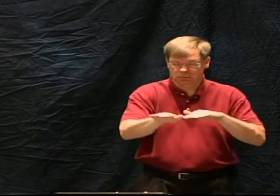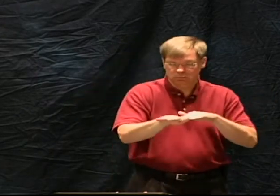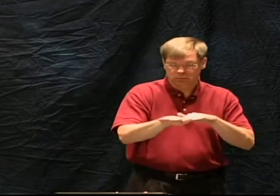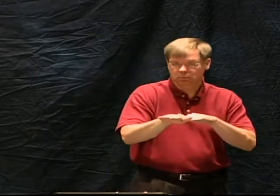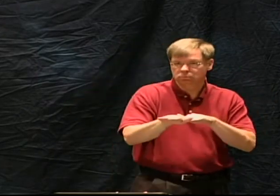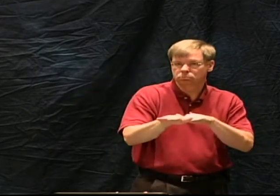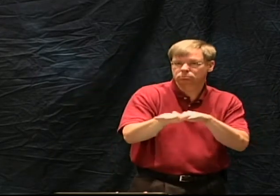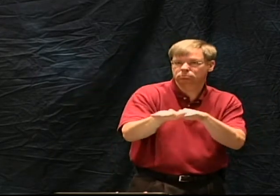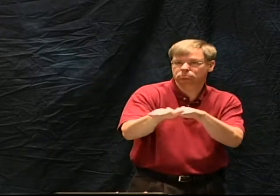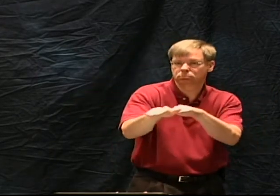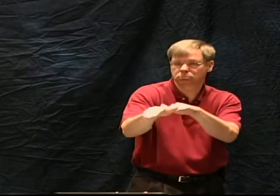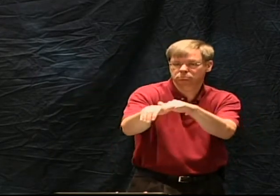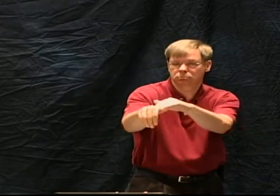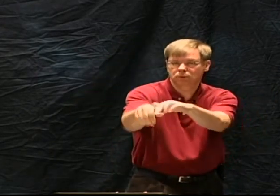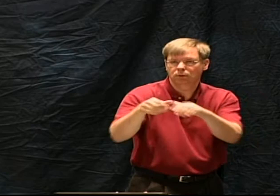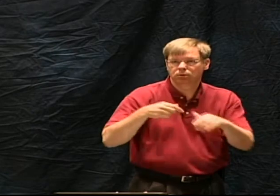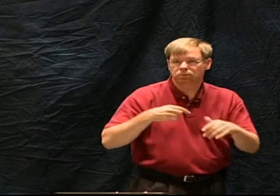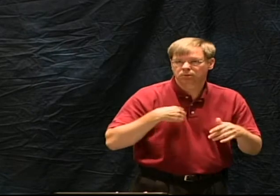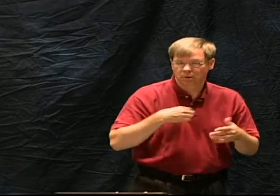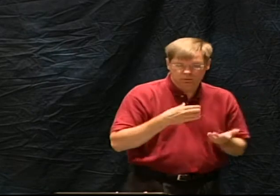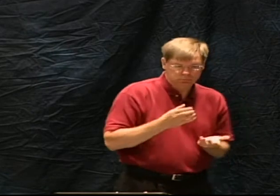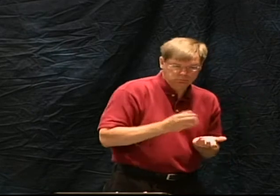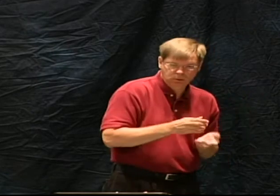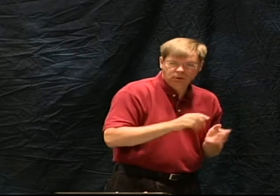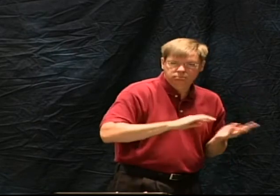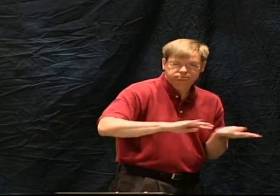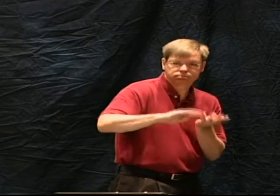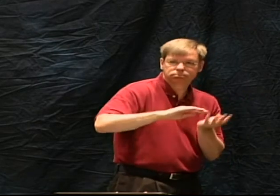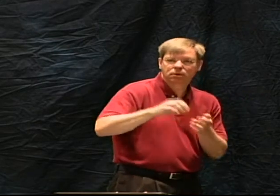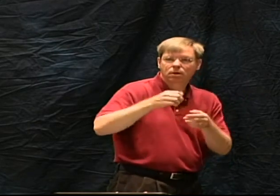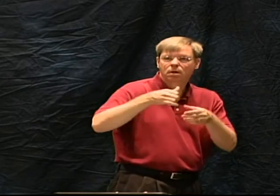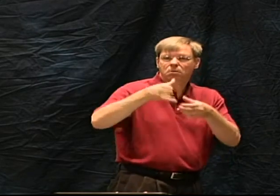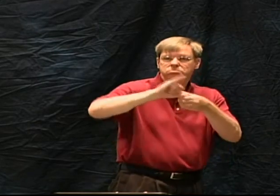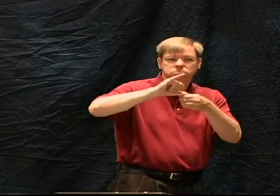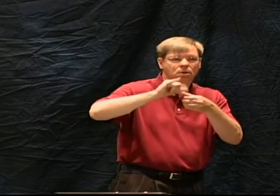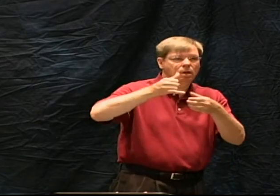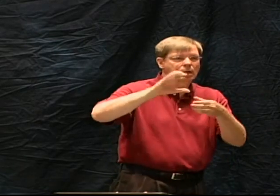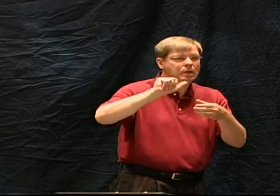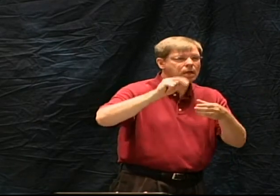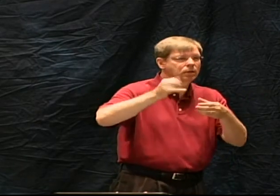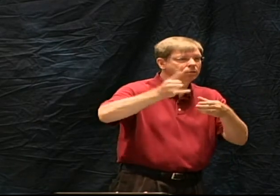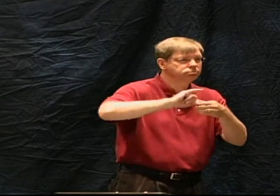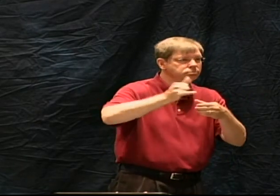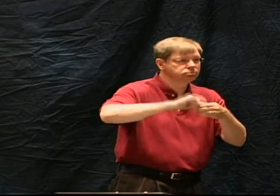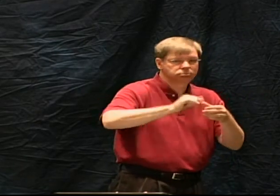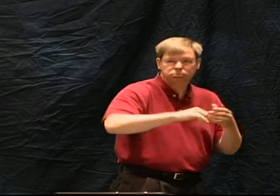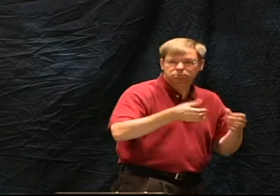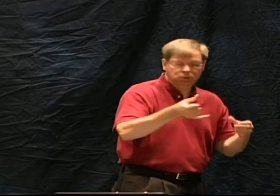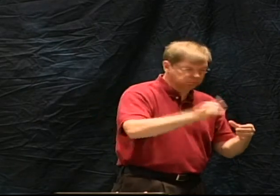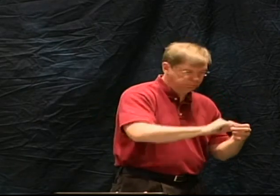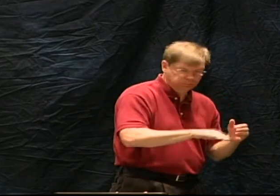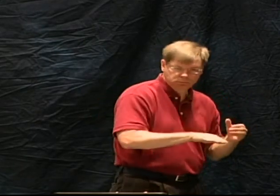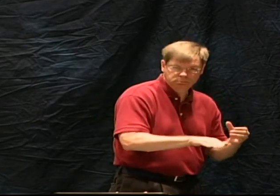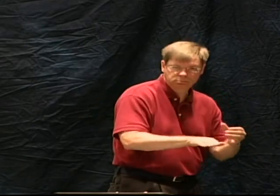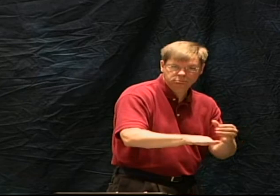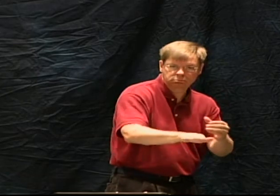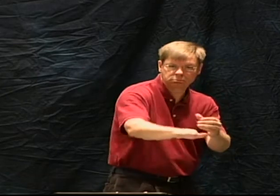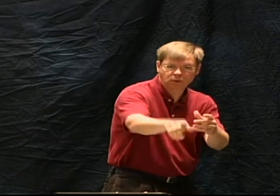that they were conveyed by human authors in a factory you often see what's called a